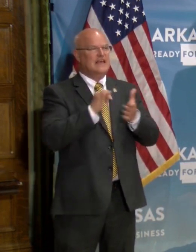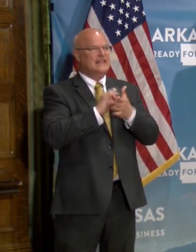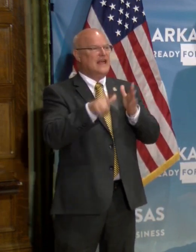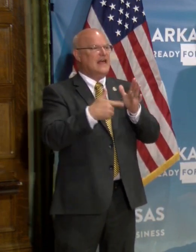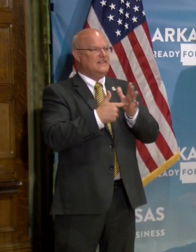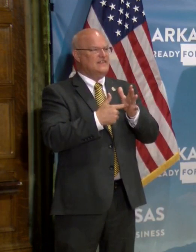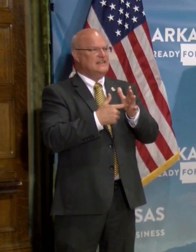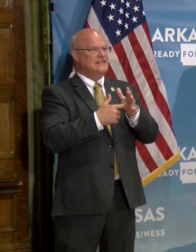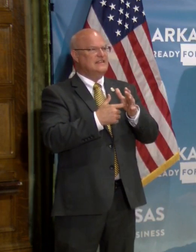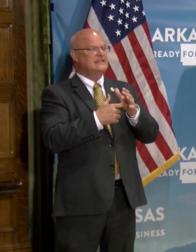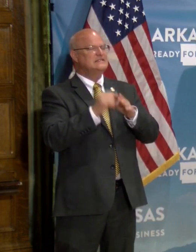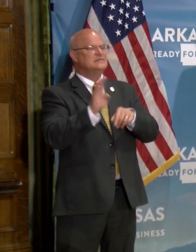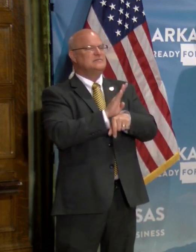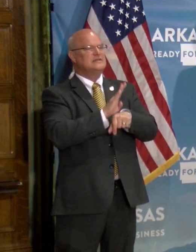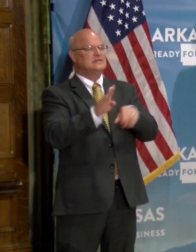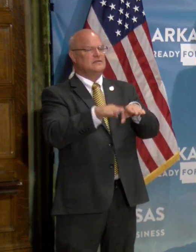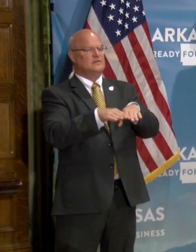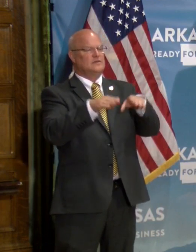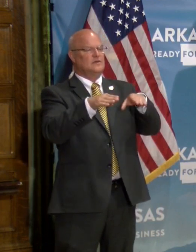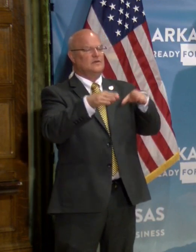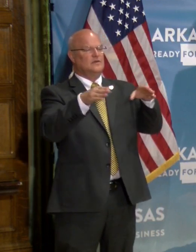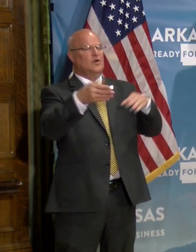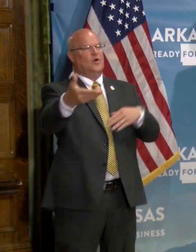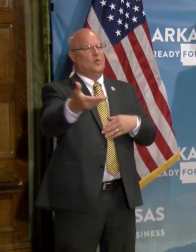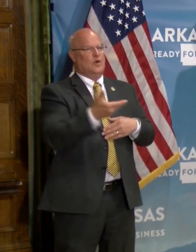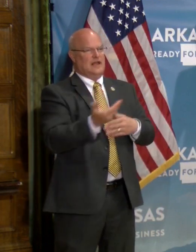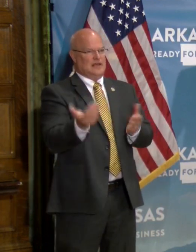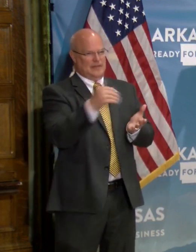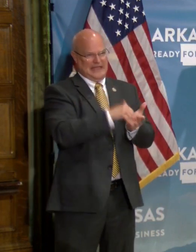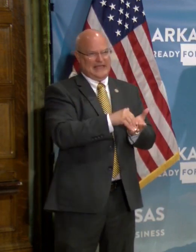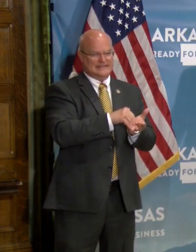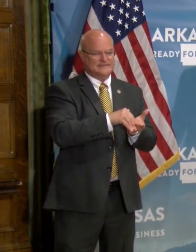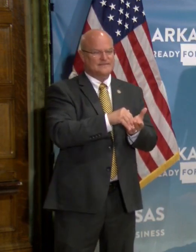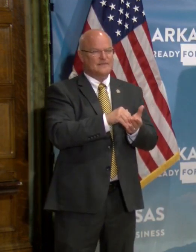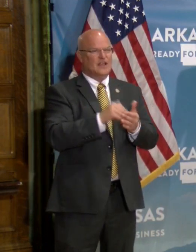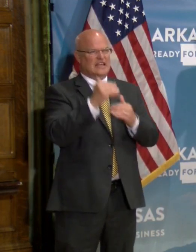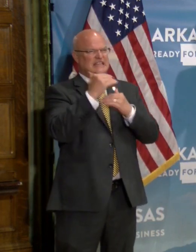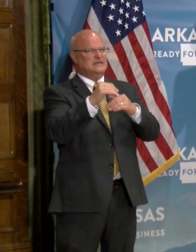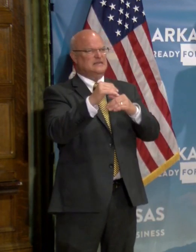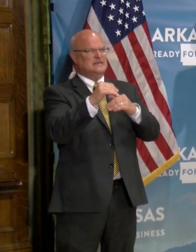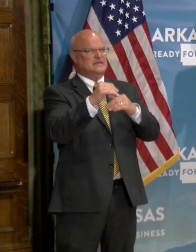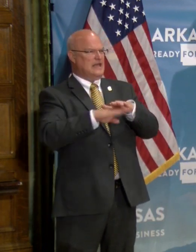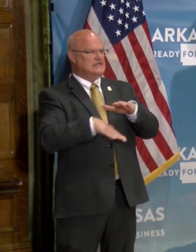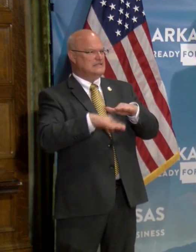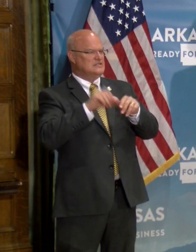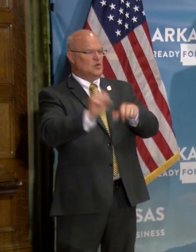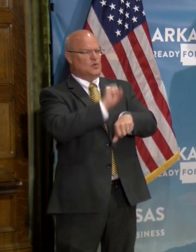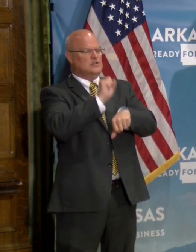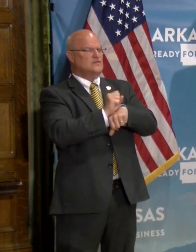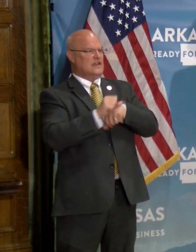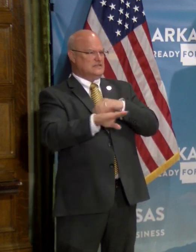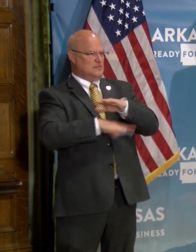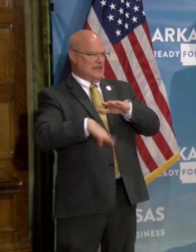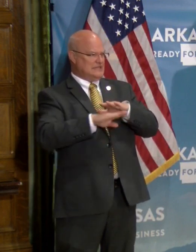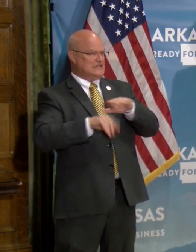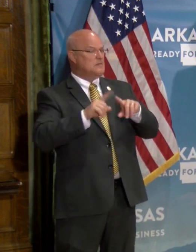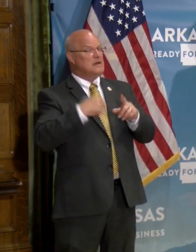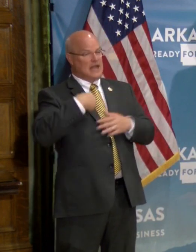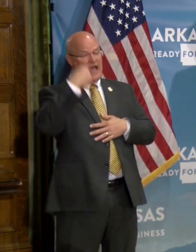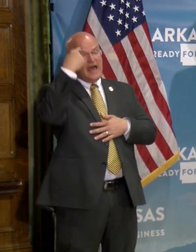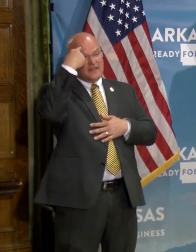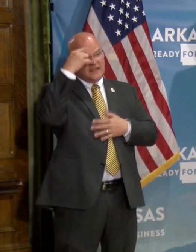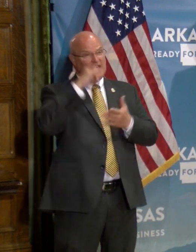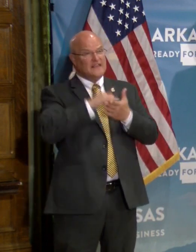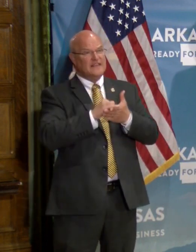that this institution will begin to welcome guests inside again on a limited basis, a resident basis. Um, but I think